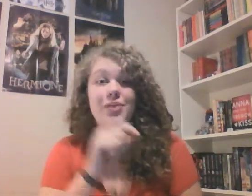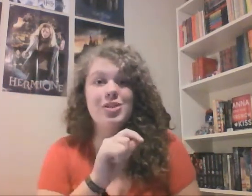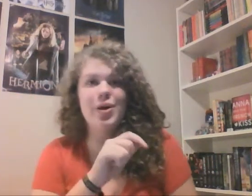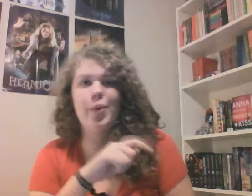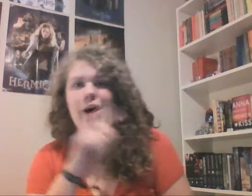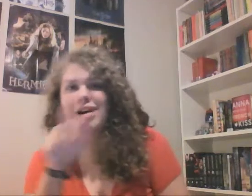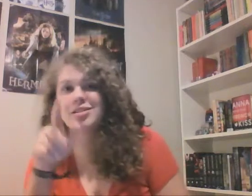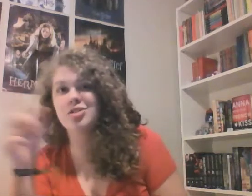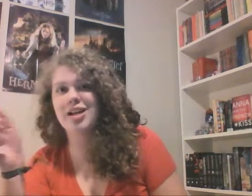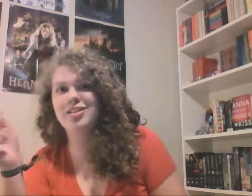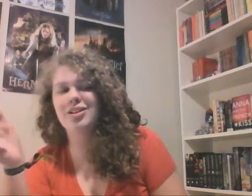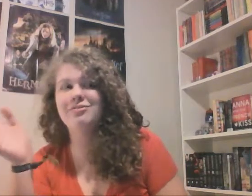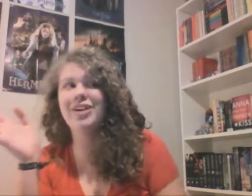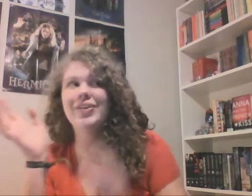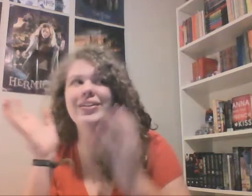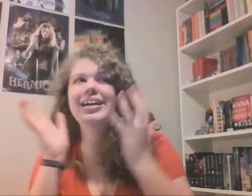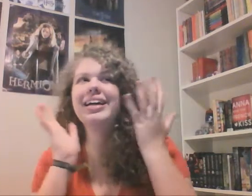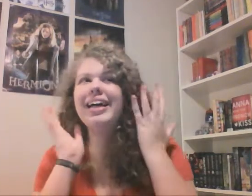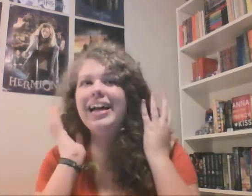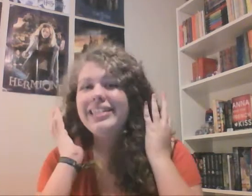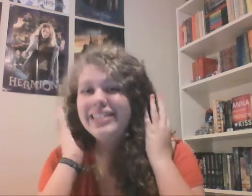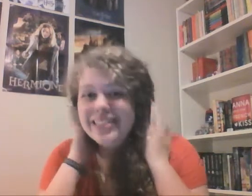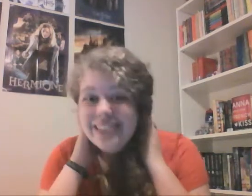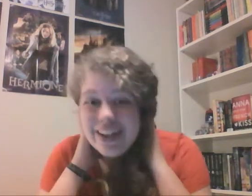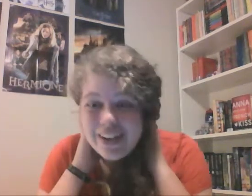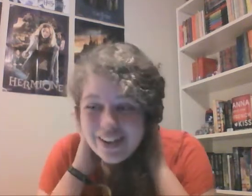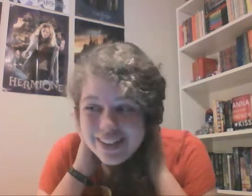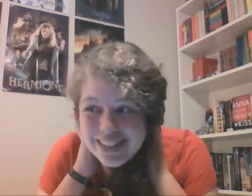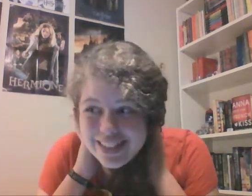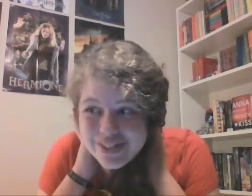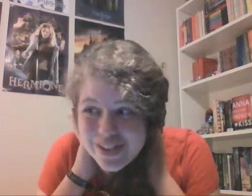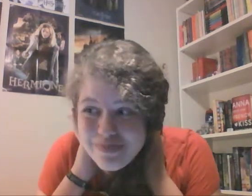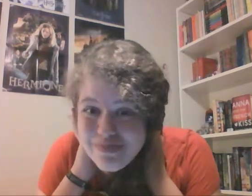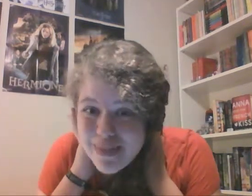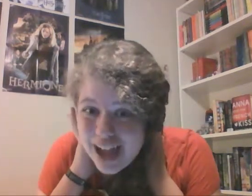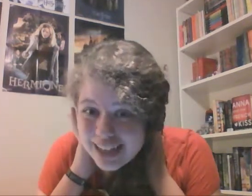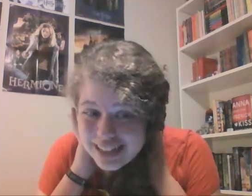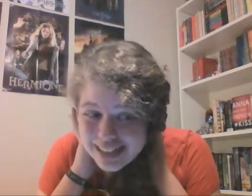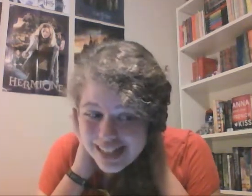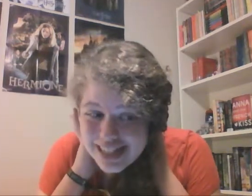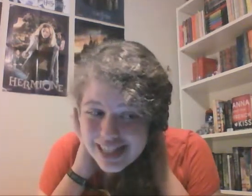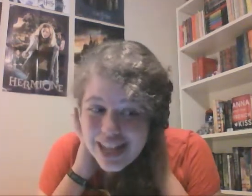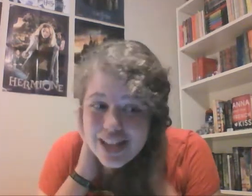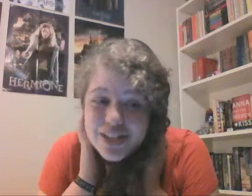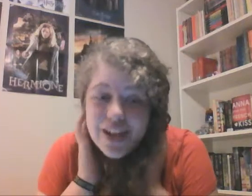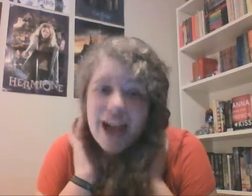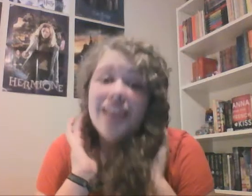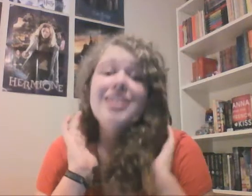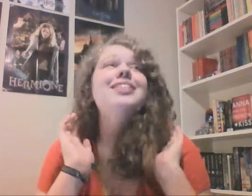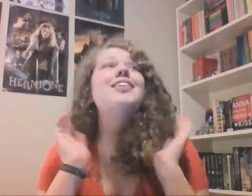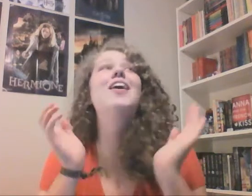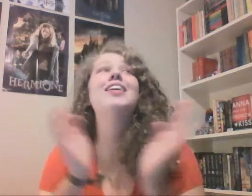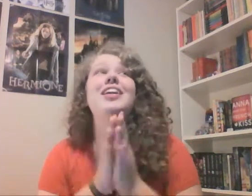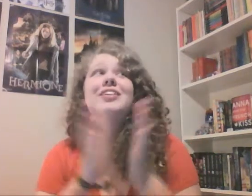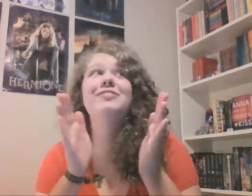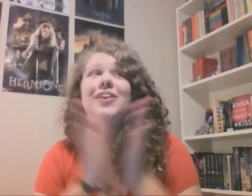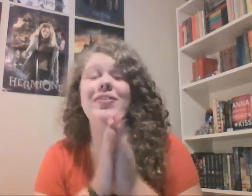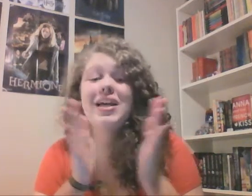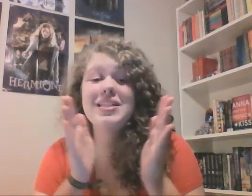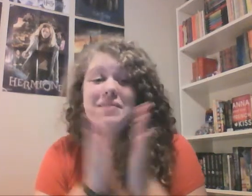runs away while Alec's distracted on the phone. And the call is from Magnus. So Alec is talking on the phone to